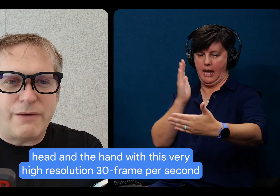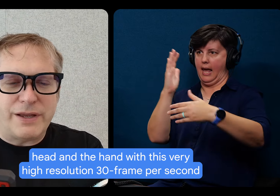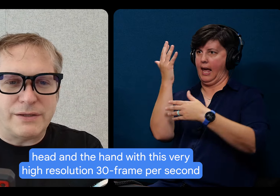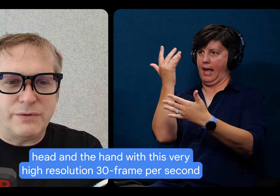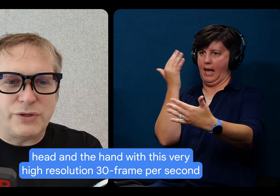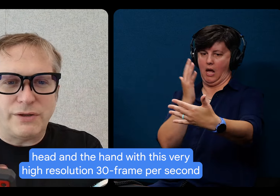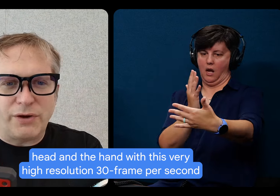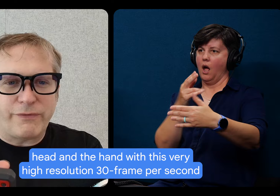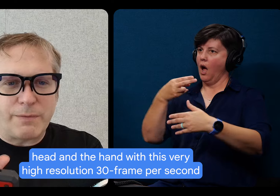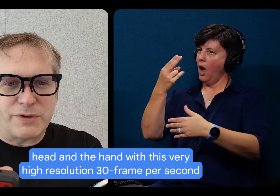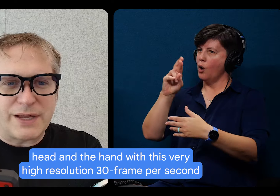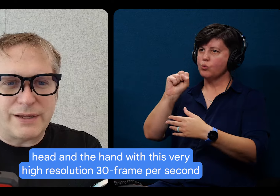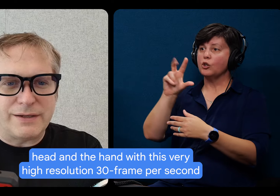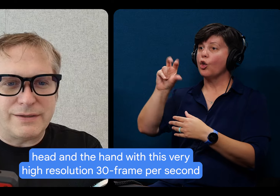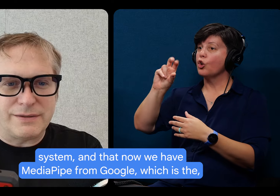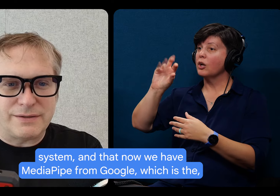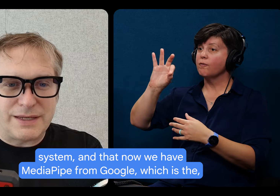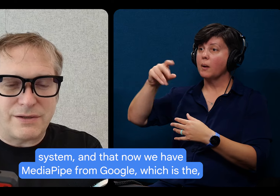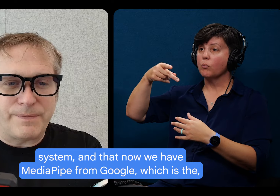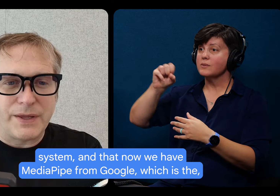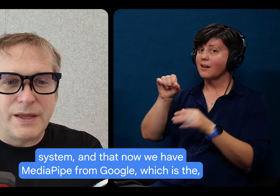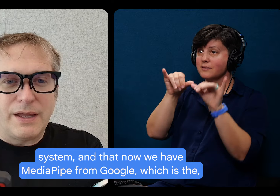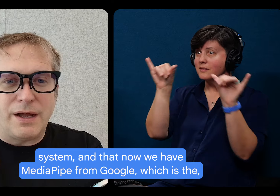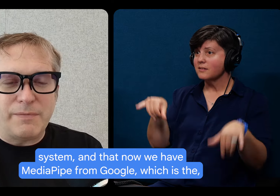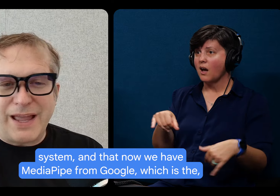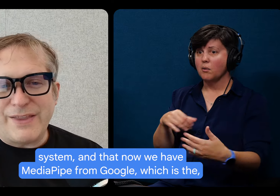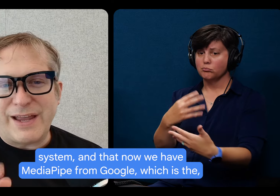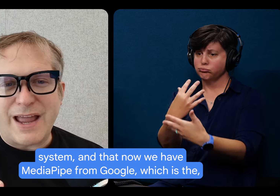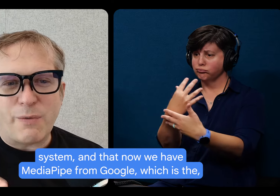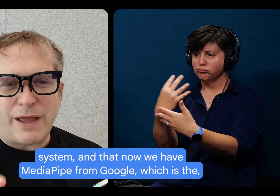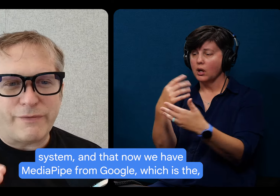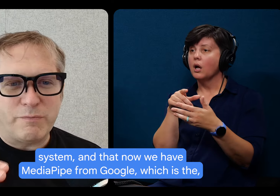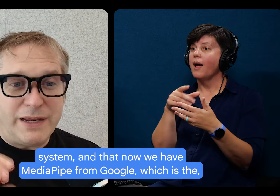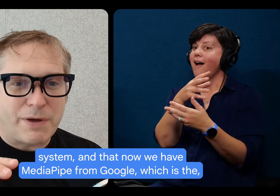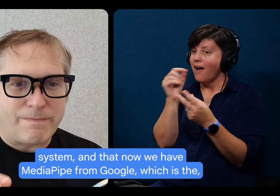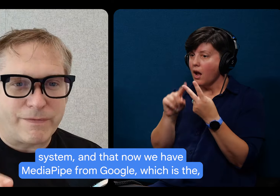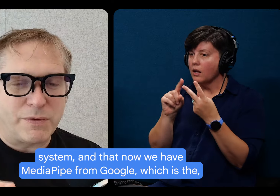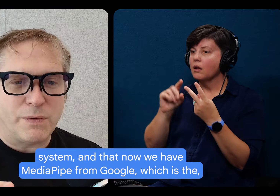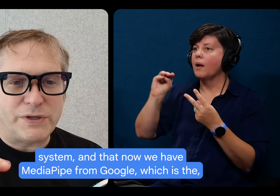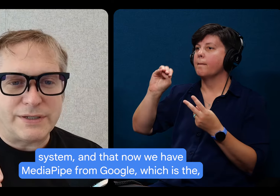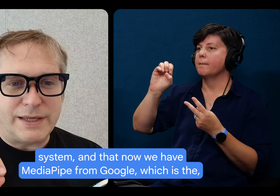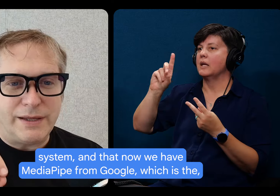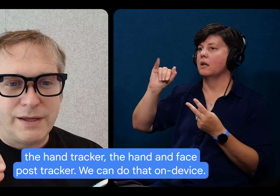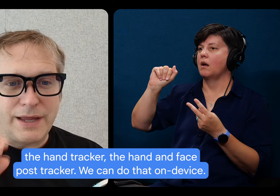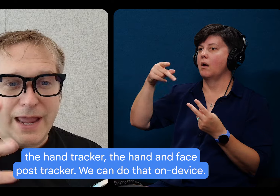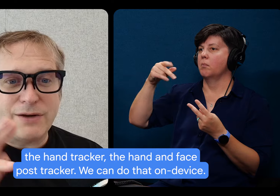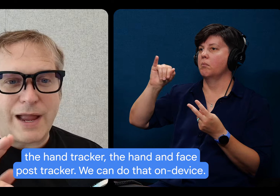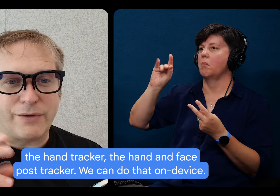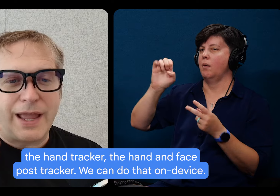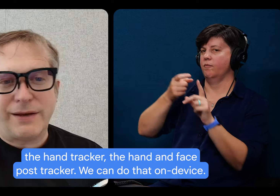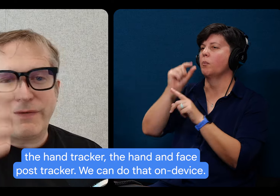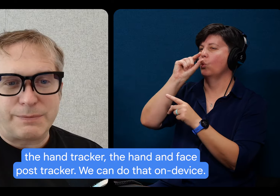very high resolution, 30 frame per second system. Um, and that now we have media pipe from Google, which is the, the